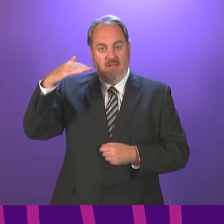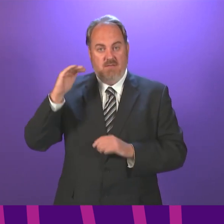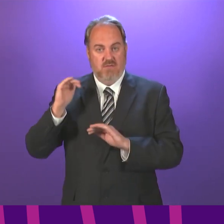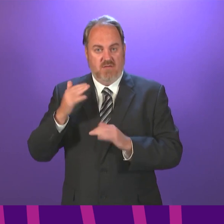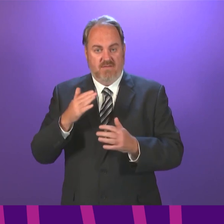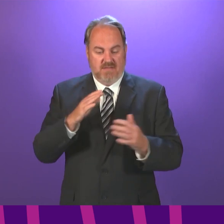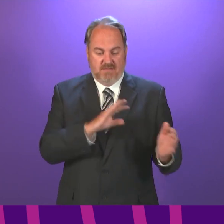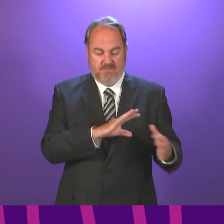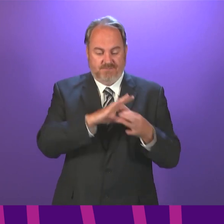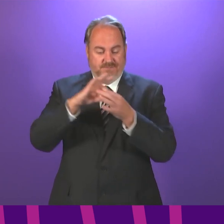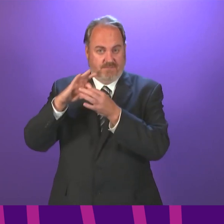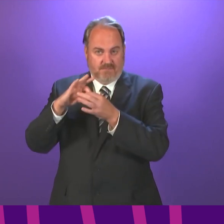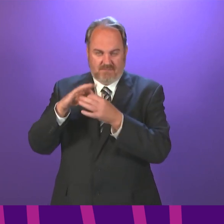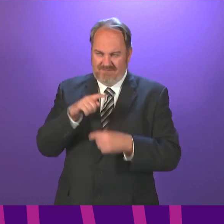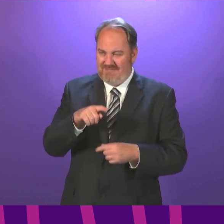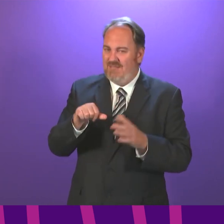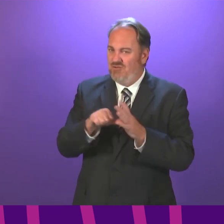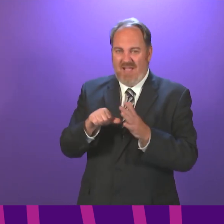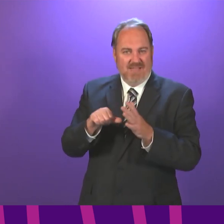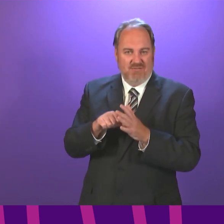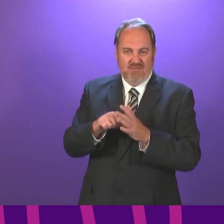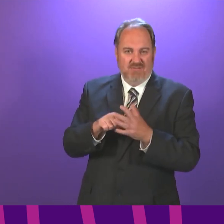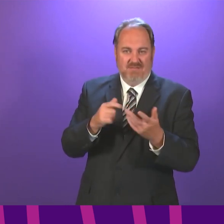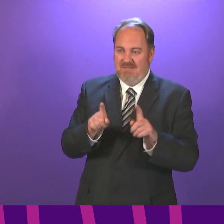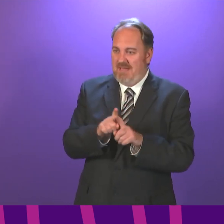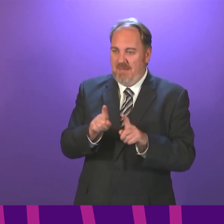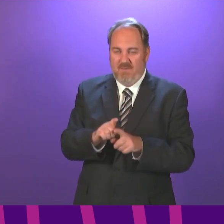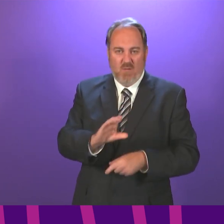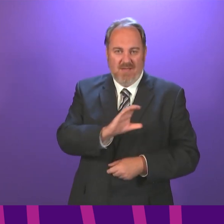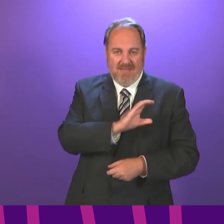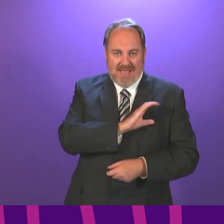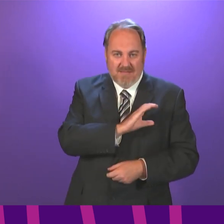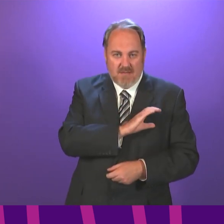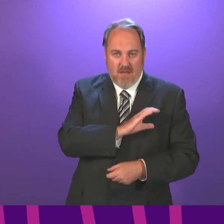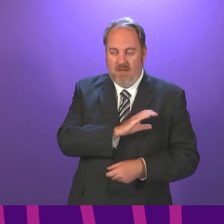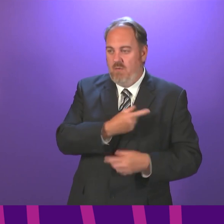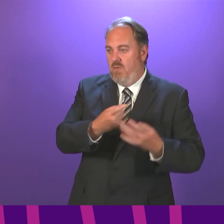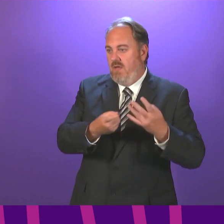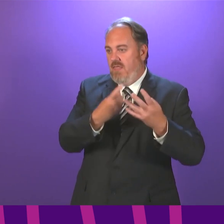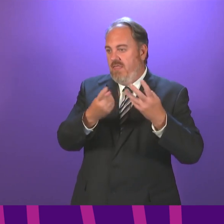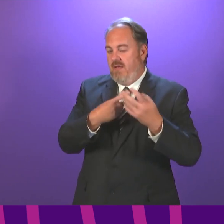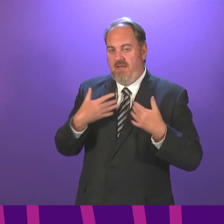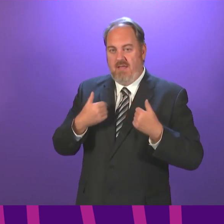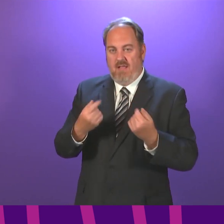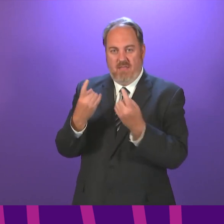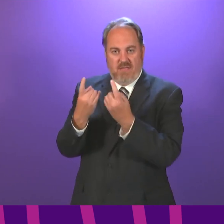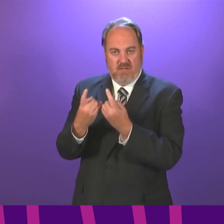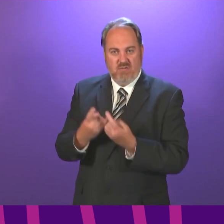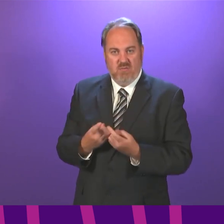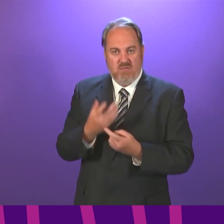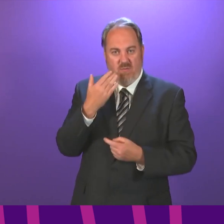challenge in all aspects of health care. In cancer care, for example, I know it is a challenge. It is one of these